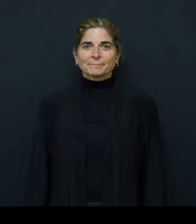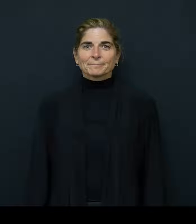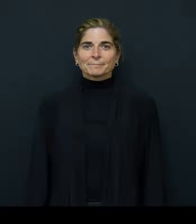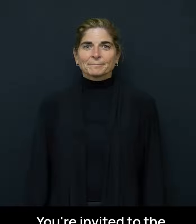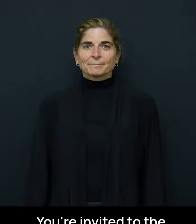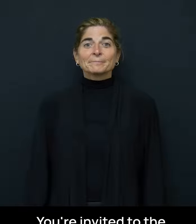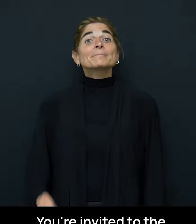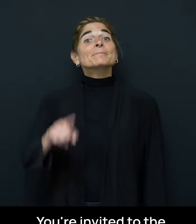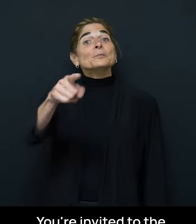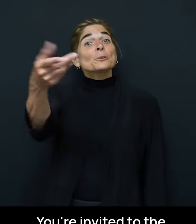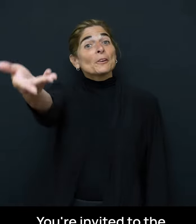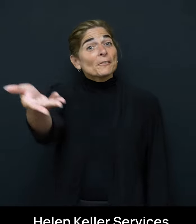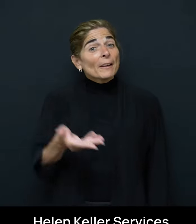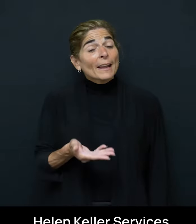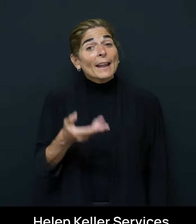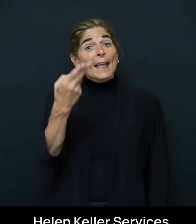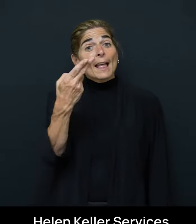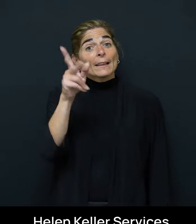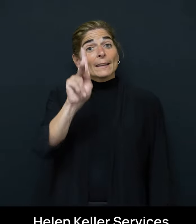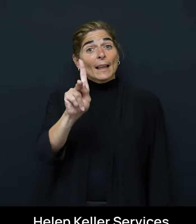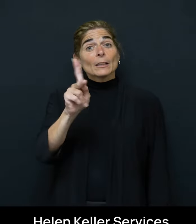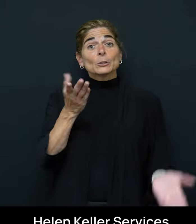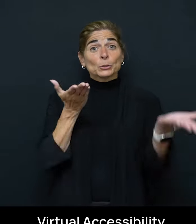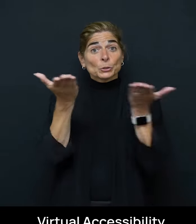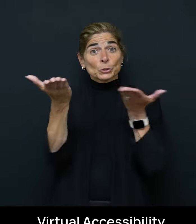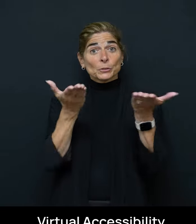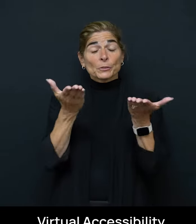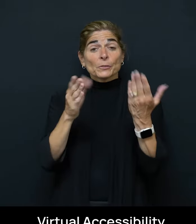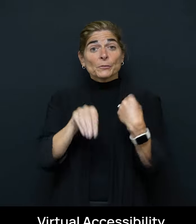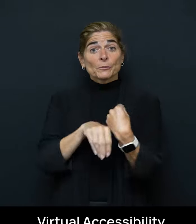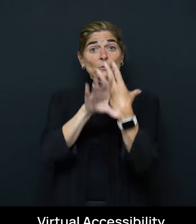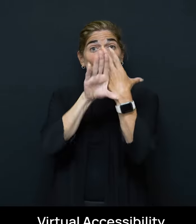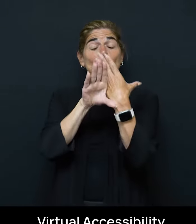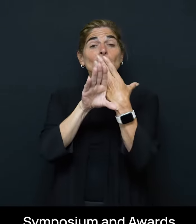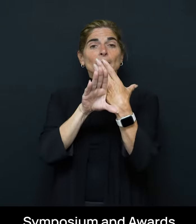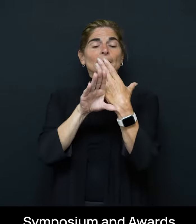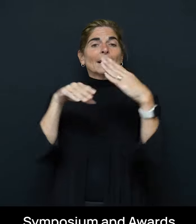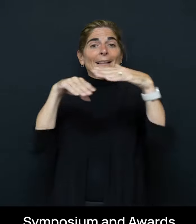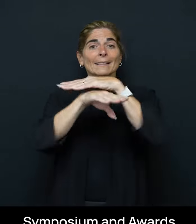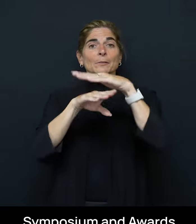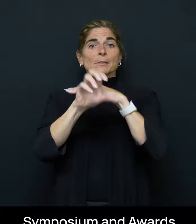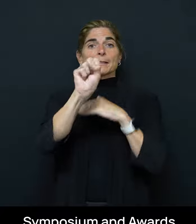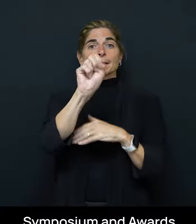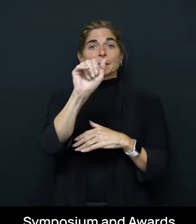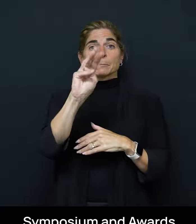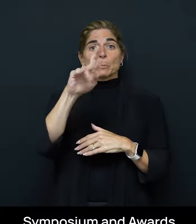You're invited to the Helen Keller Services Virtual Accessibility Symposium and Awards.